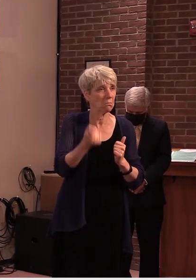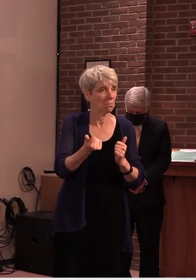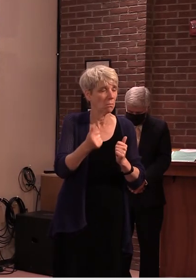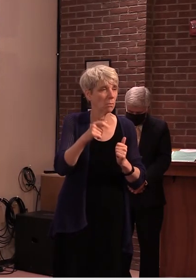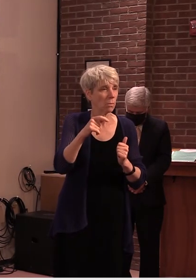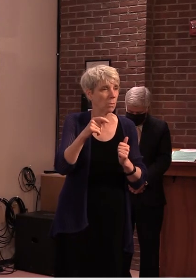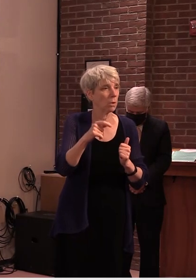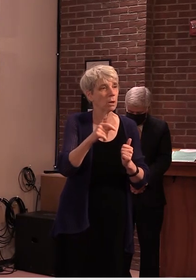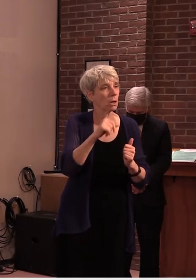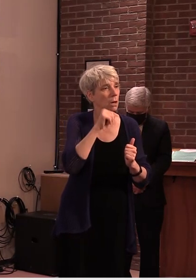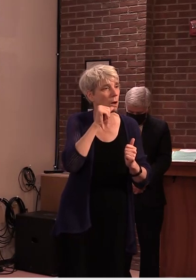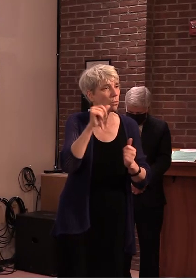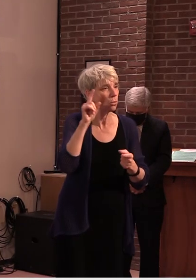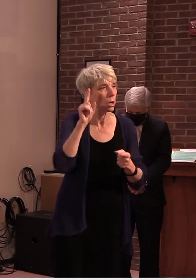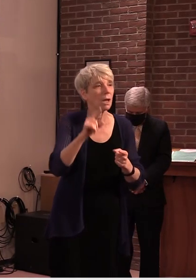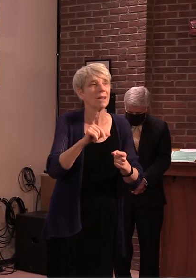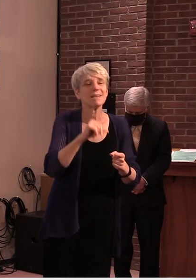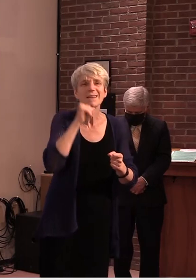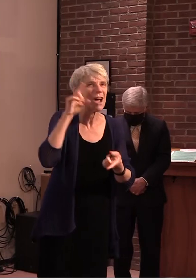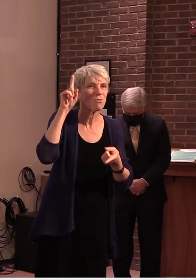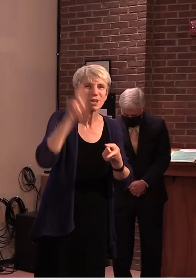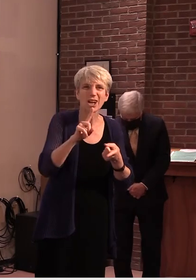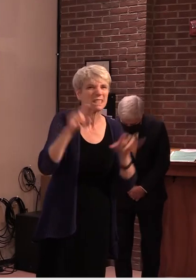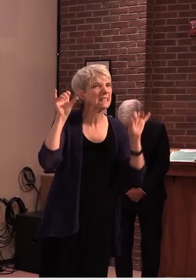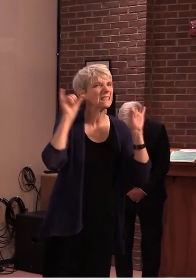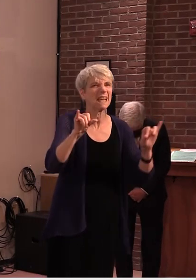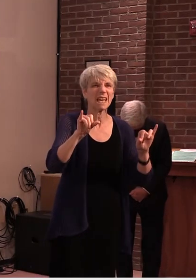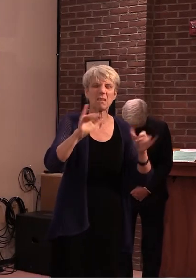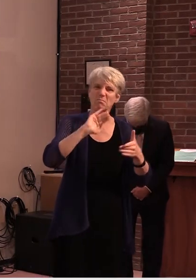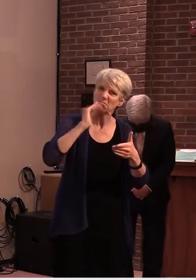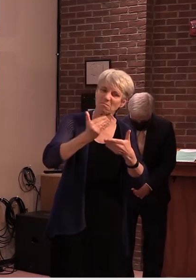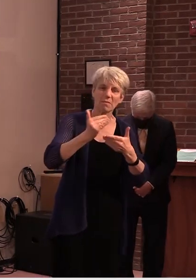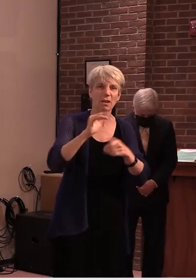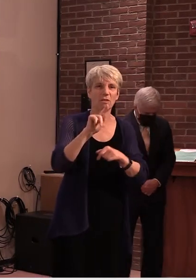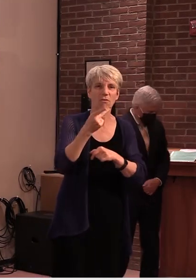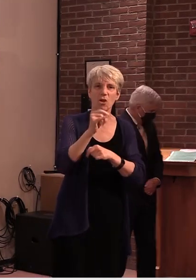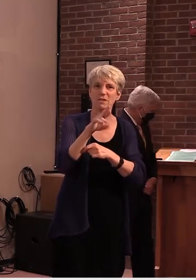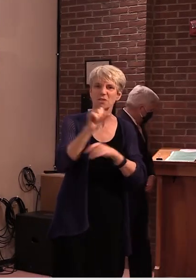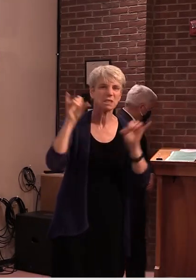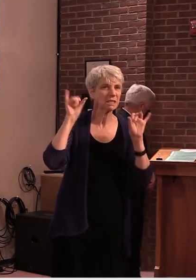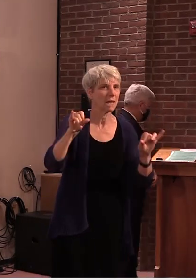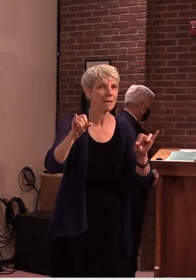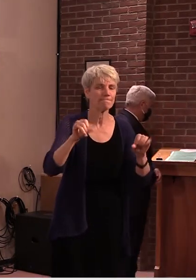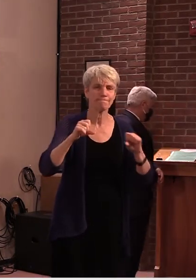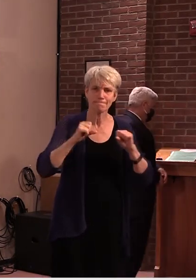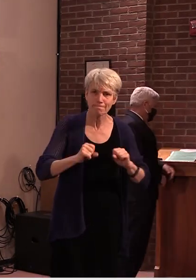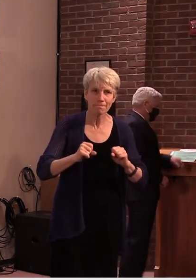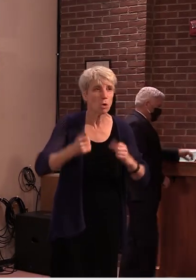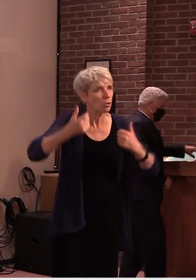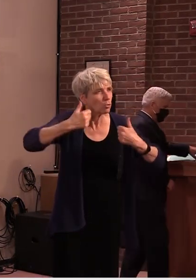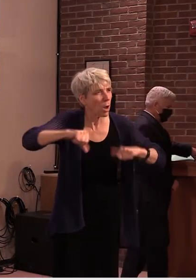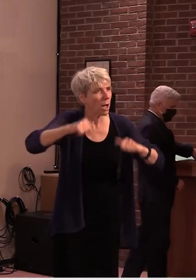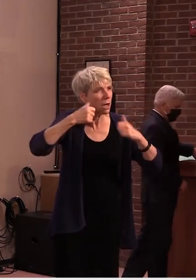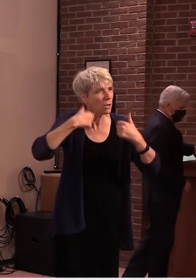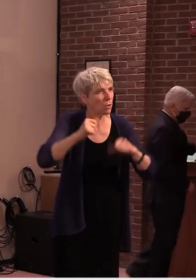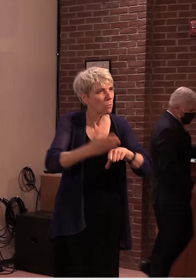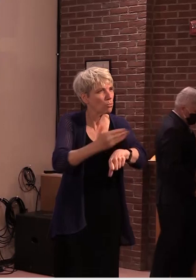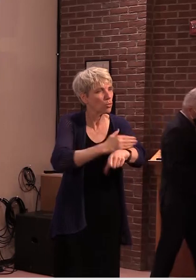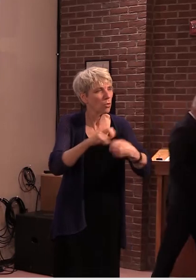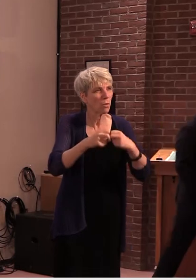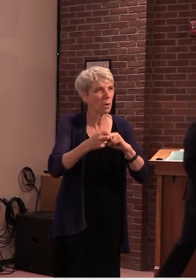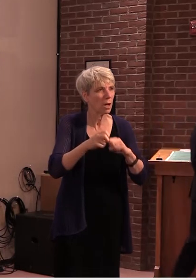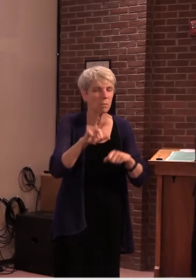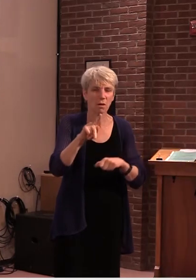can we uh if we're not if we're not measuring if we're we're not measuring any reductions uh